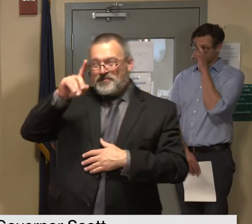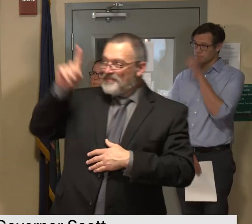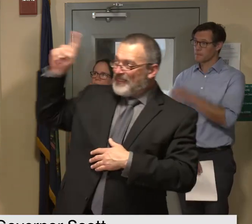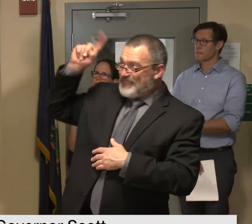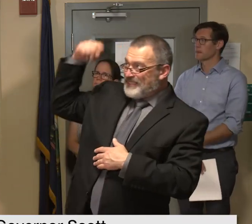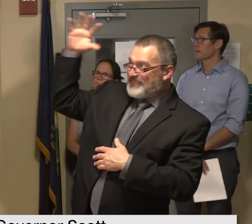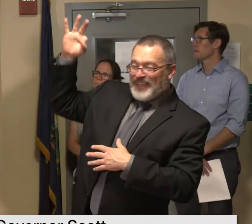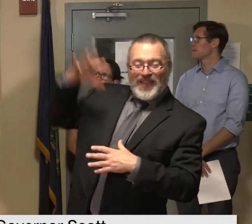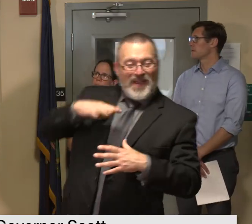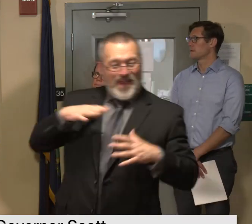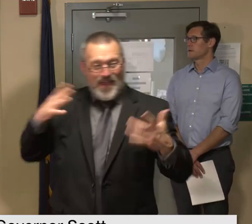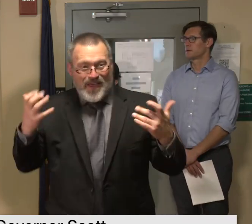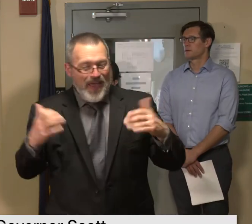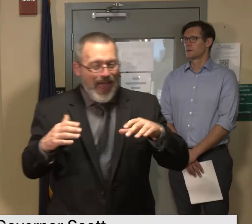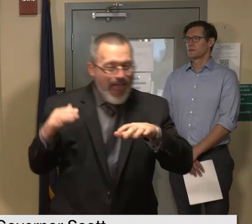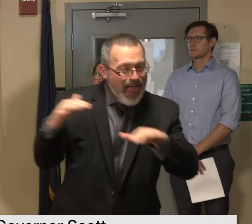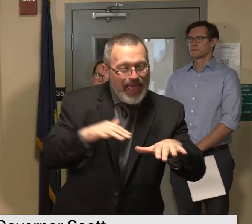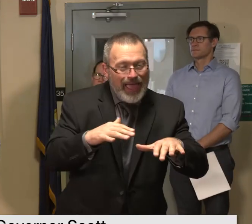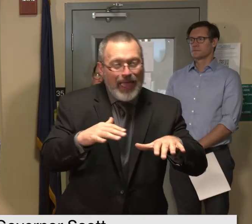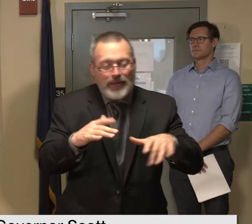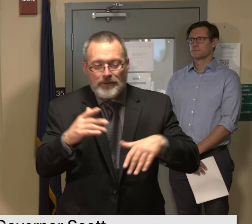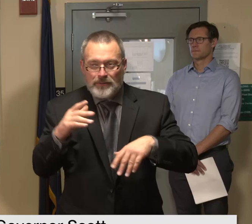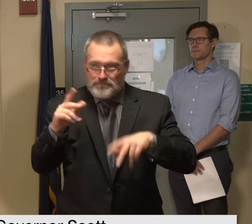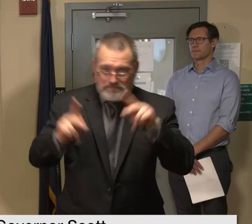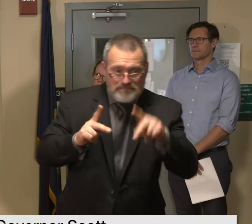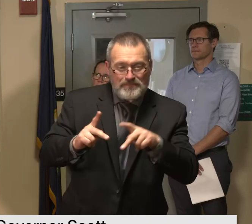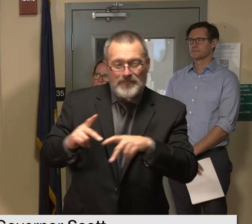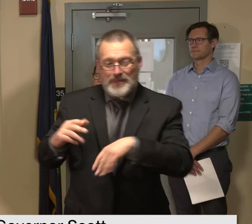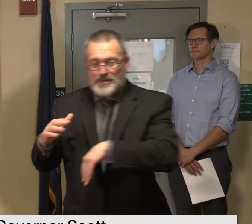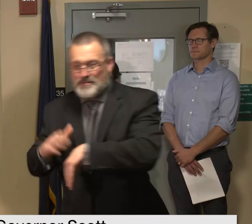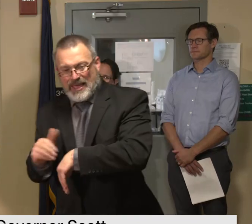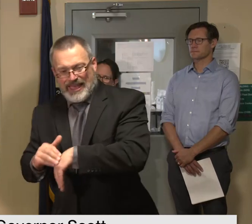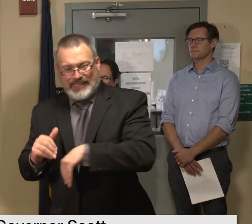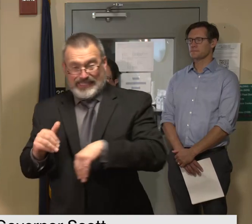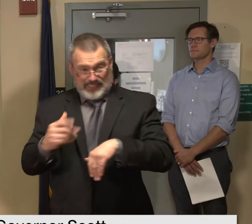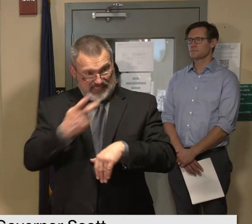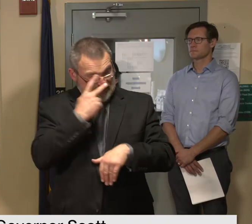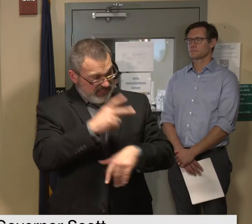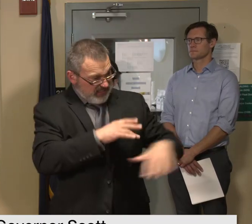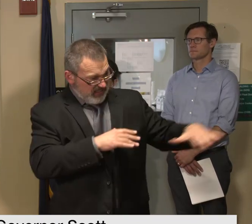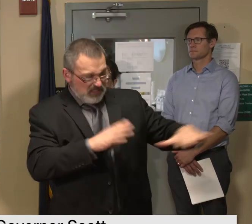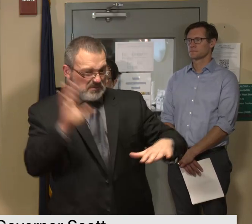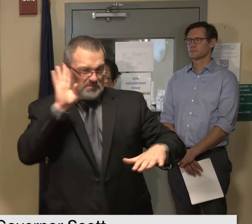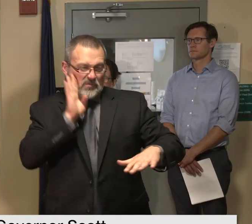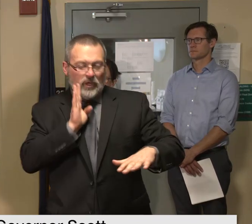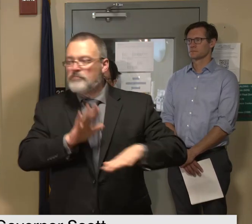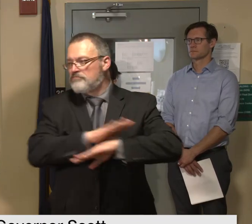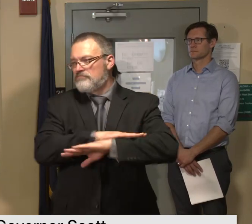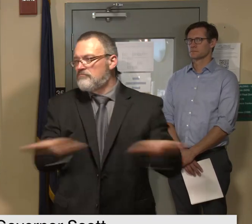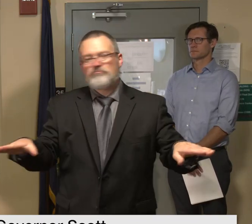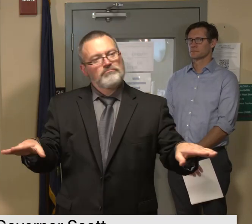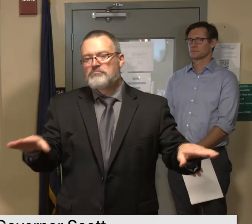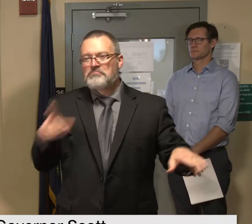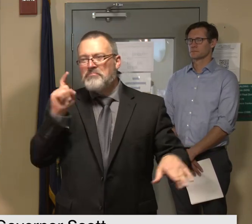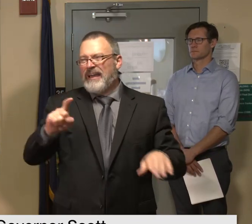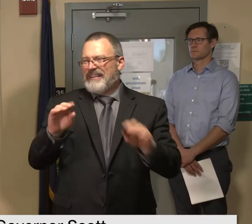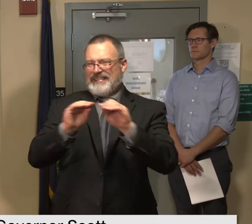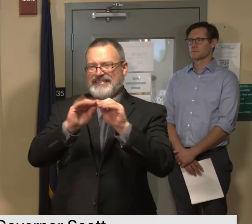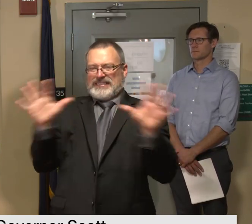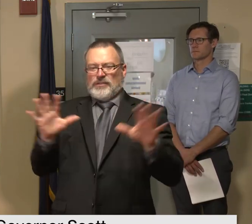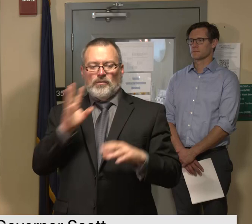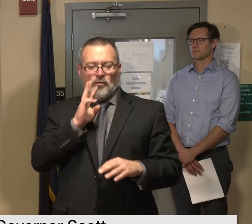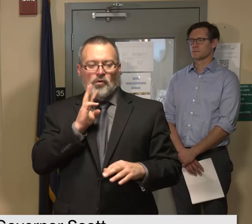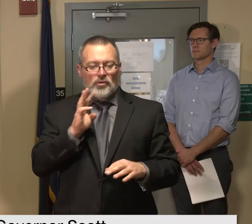pets should stay out of any body of water after a heavy rain or flooding event high water and strong